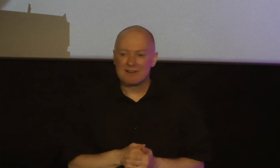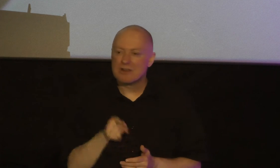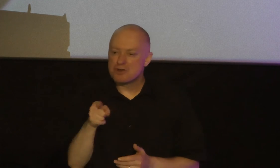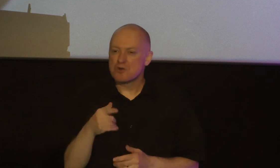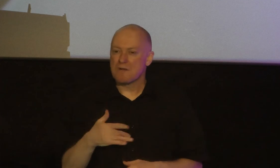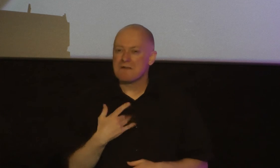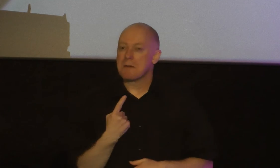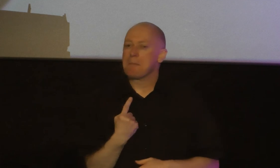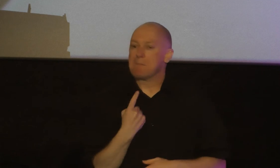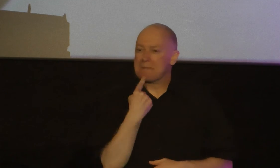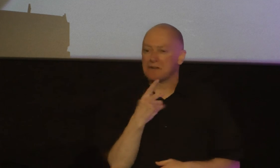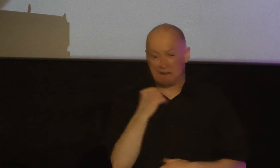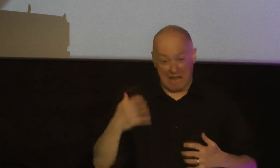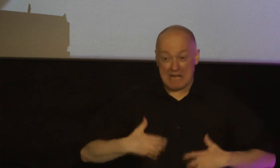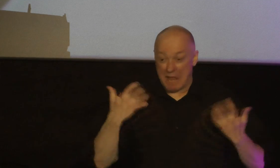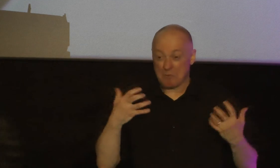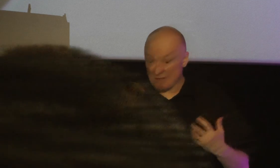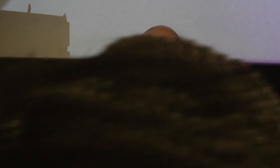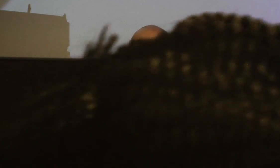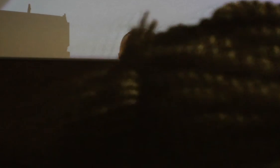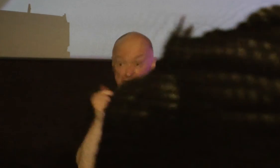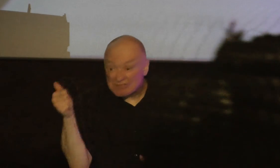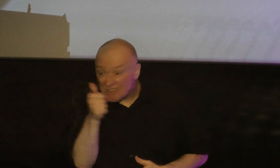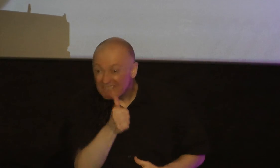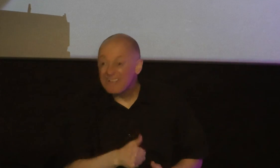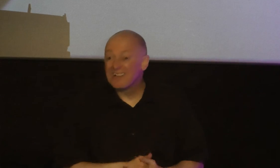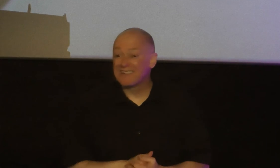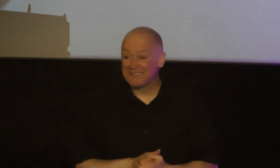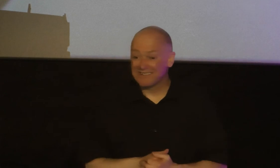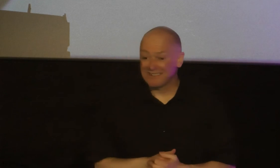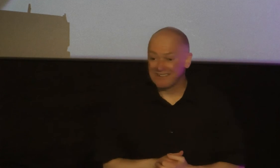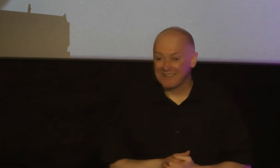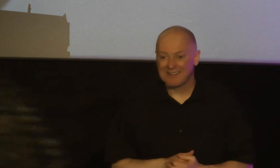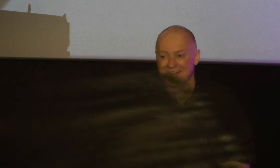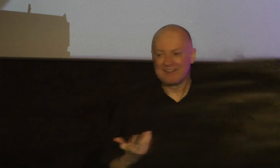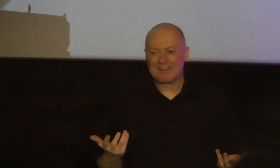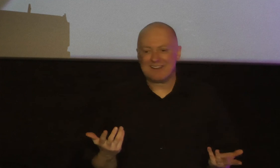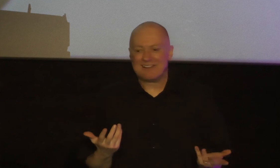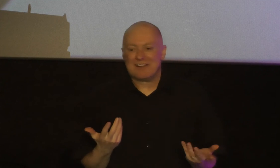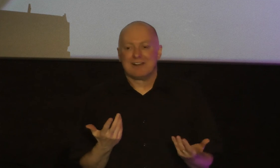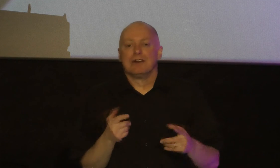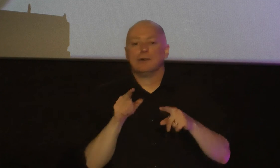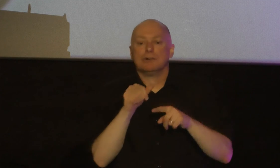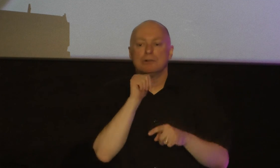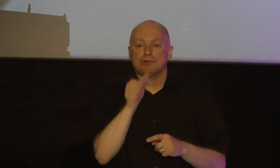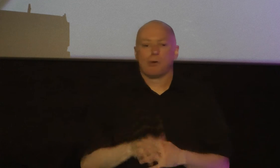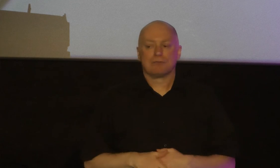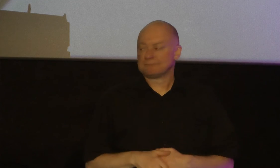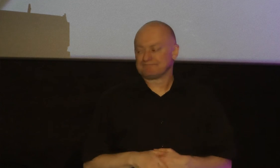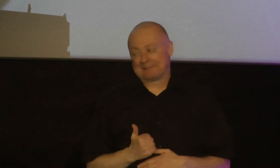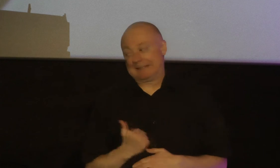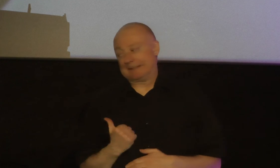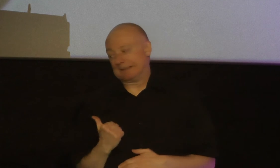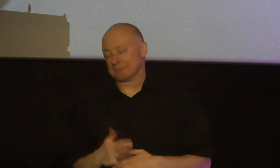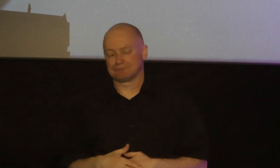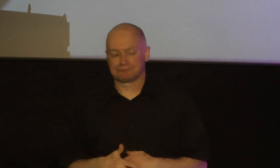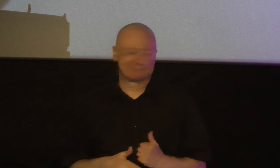and angry is that true it's not for you to look at someone else or someone beside you it's just for you to examine your own heart